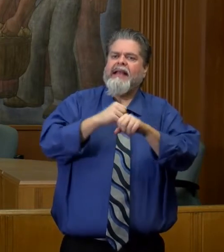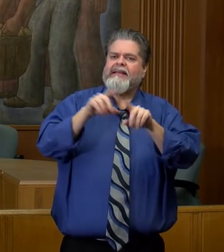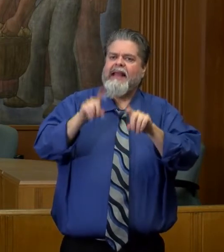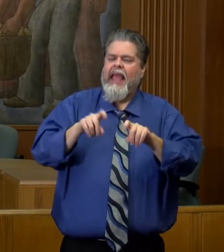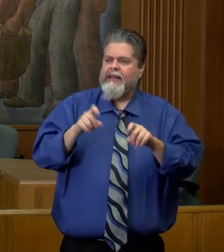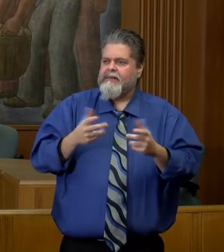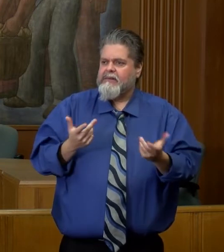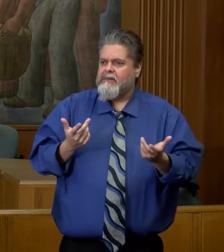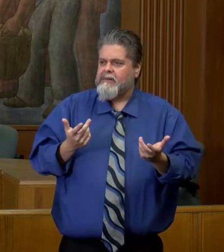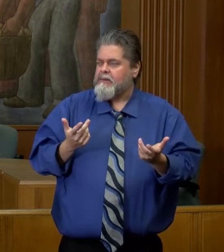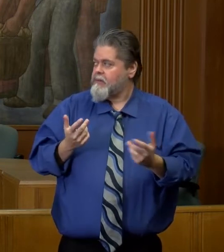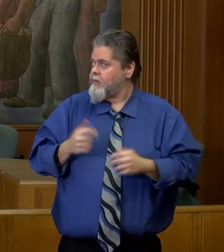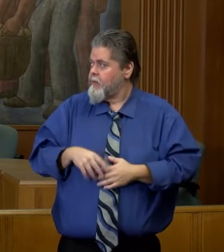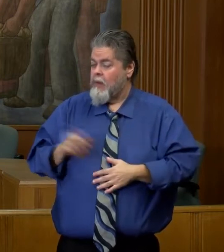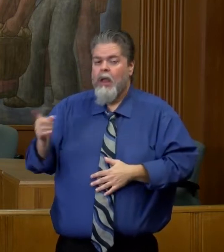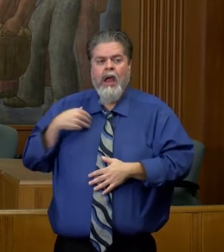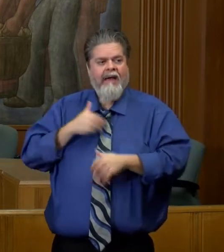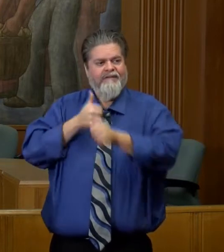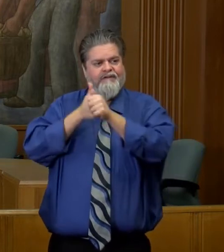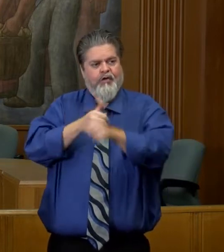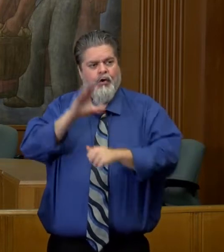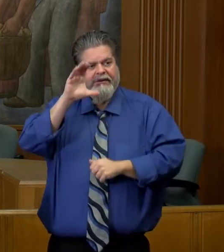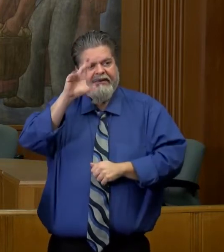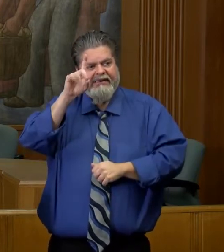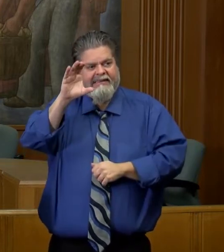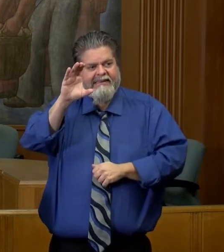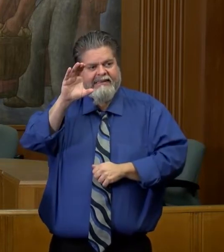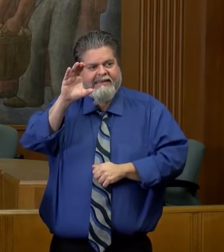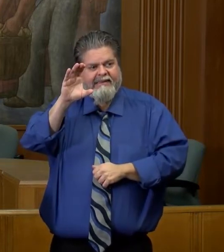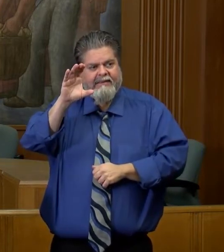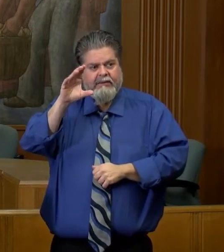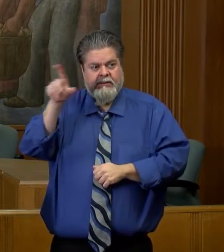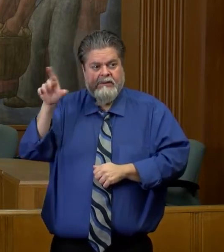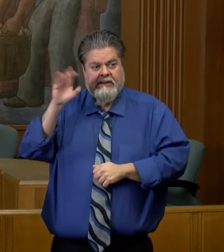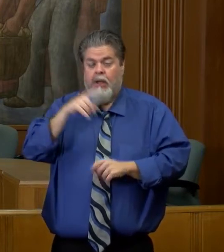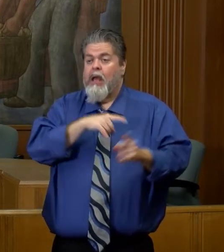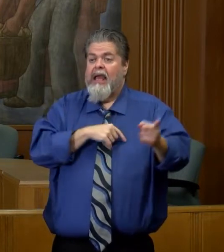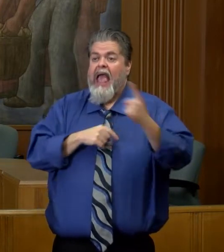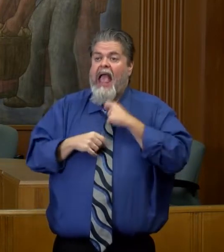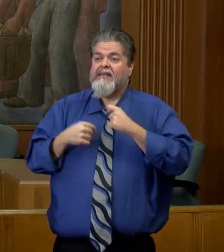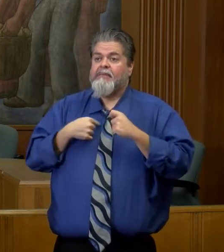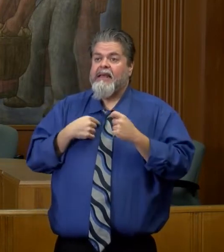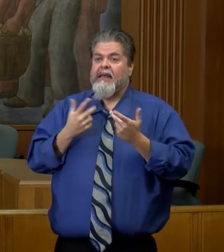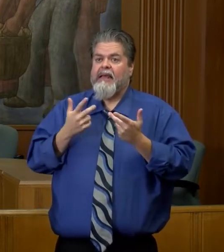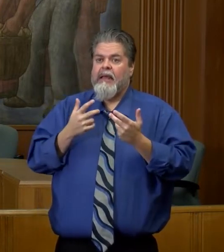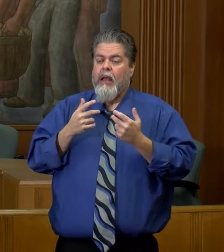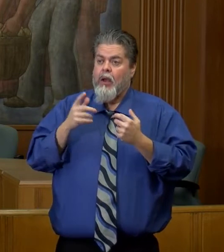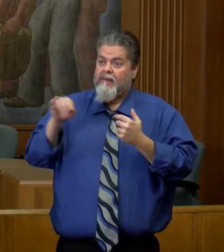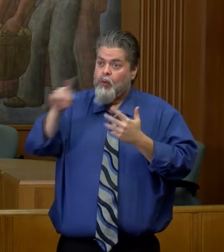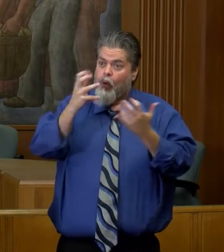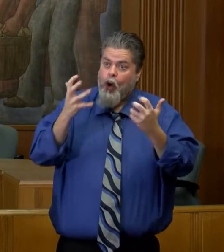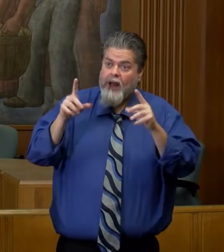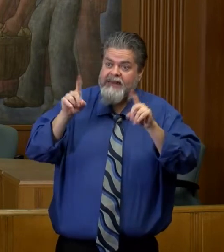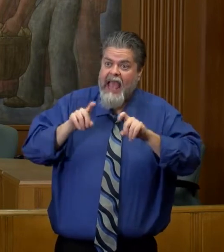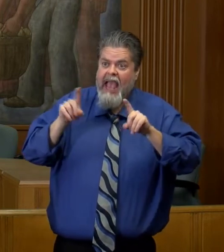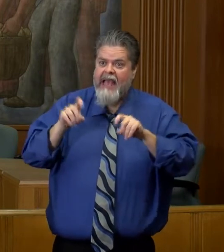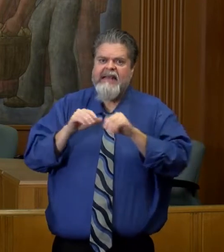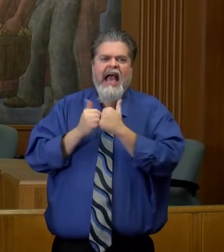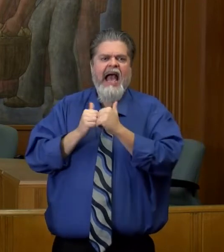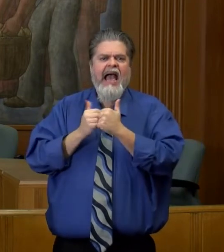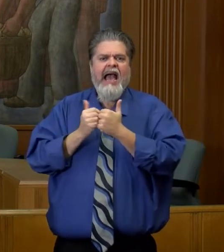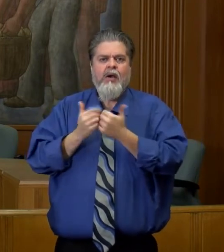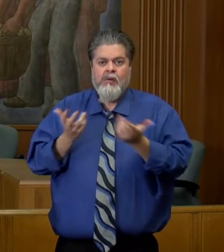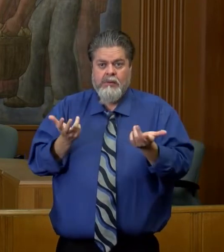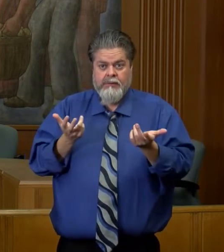So we do follow the CDC guidelines in those testing. So the question was, what does it take to get tested in South Dakota?